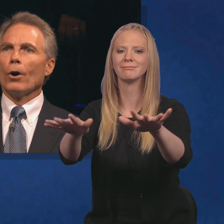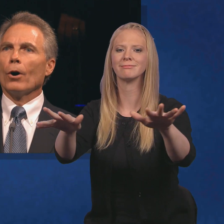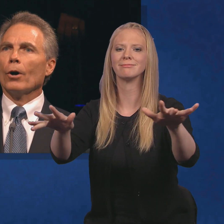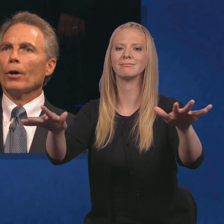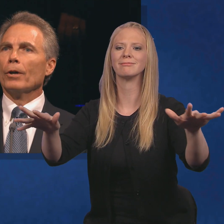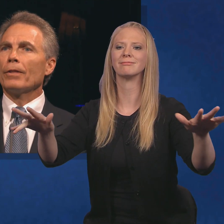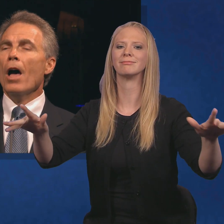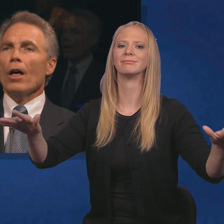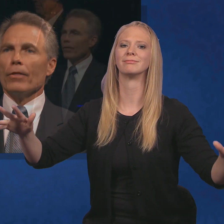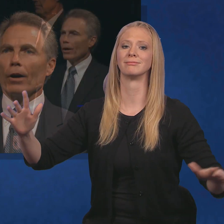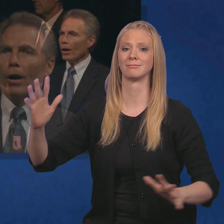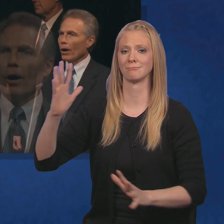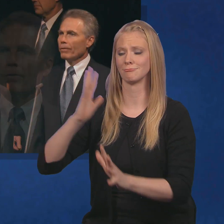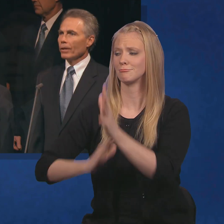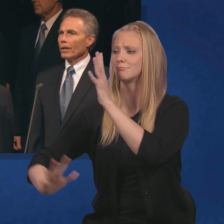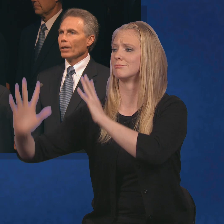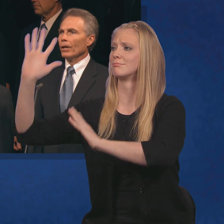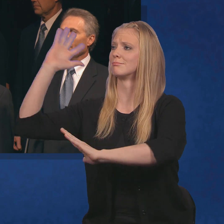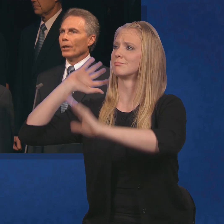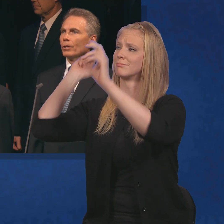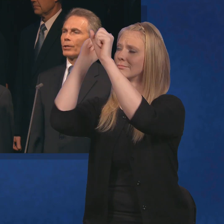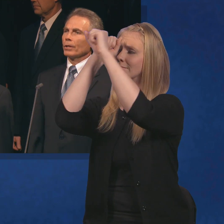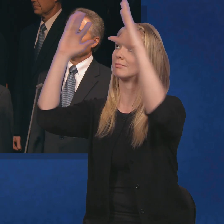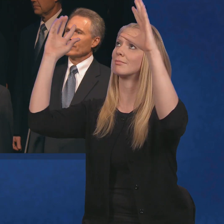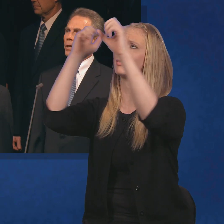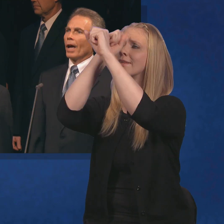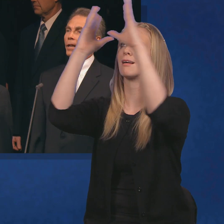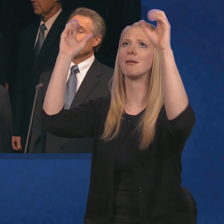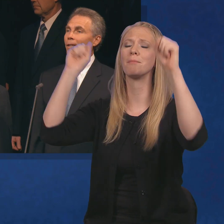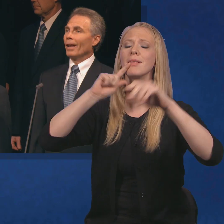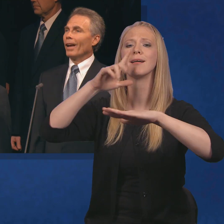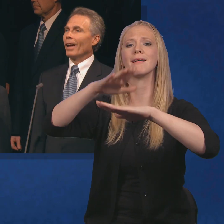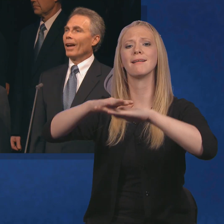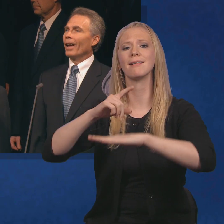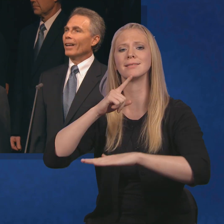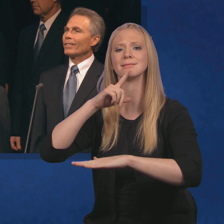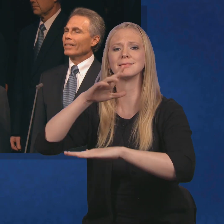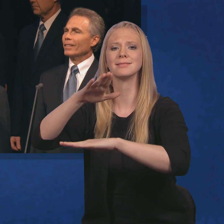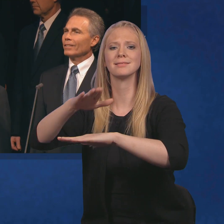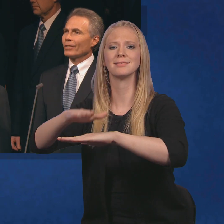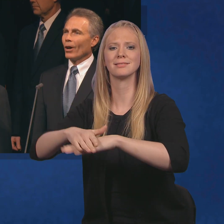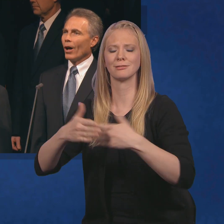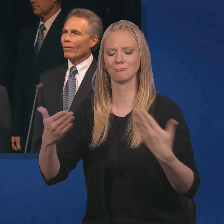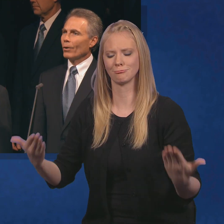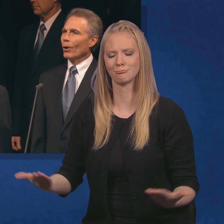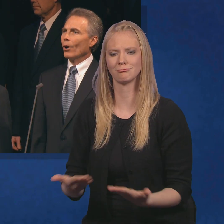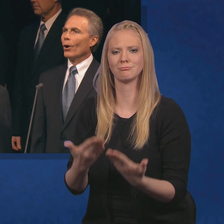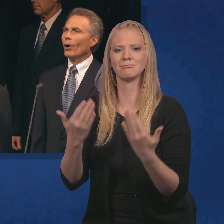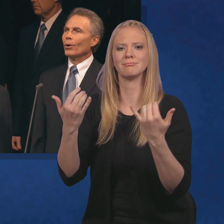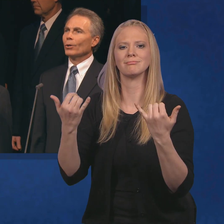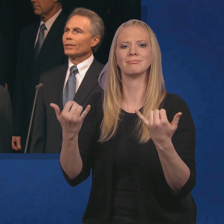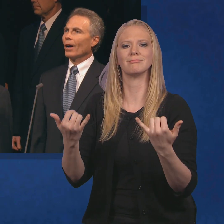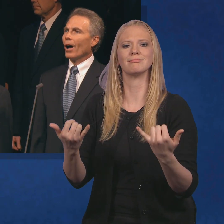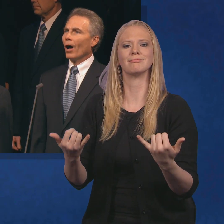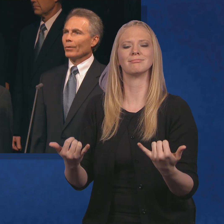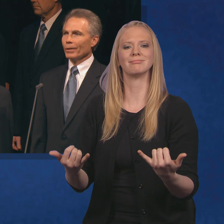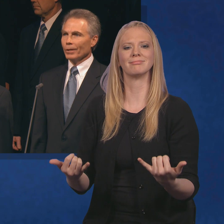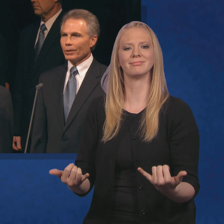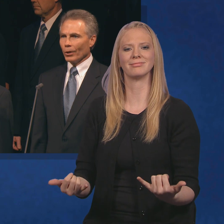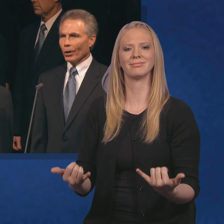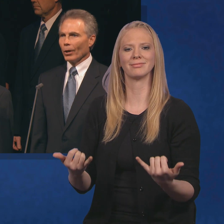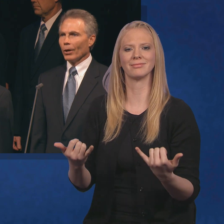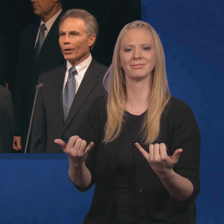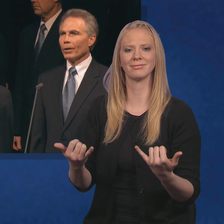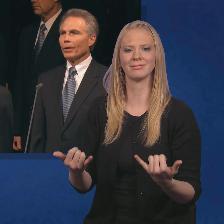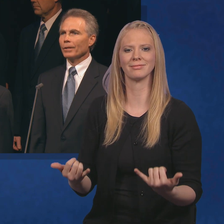forth. The visions and blessings of old are